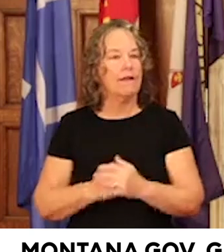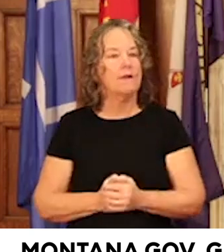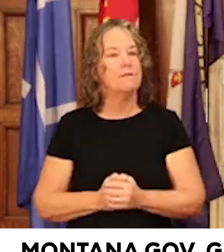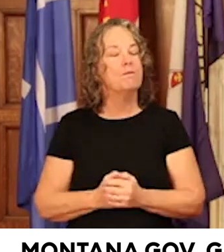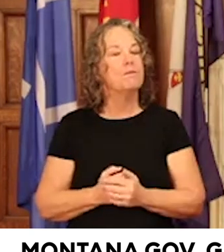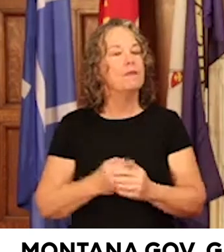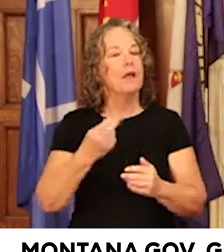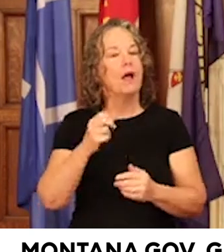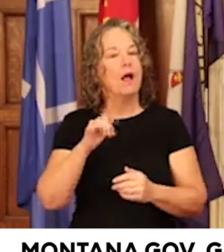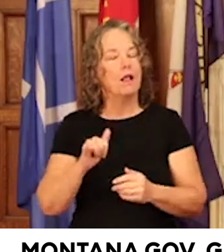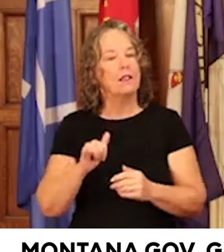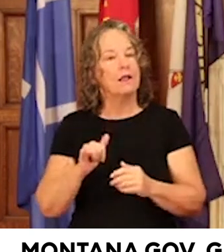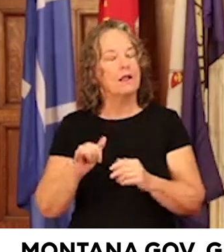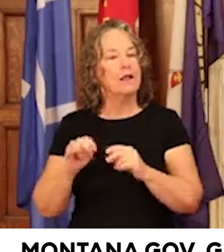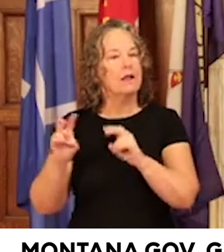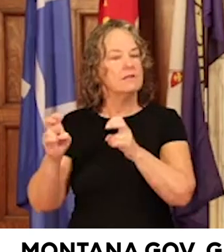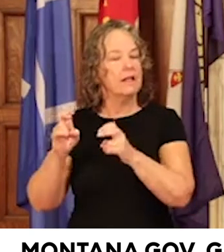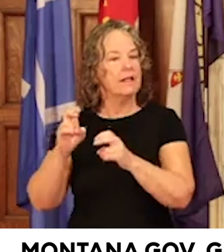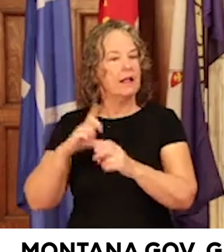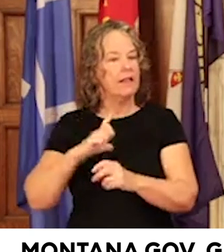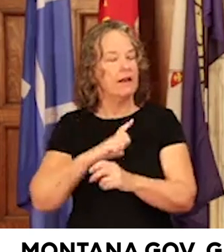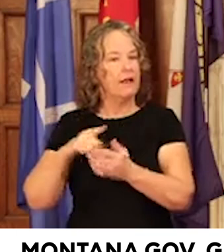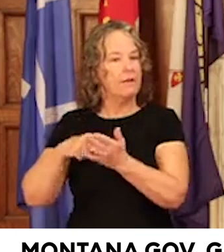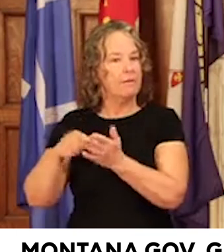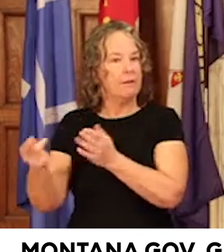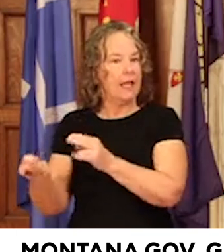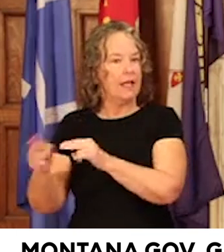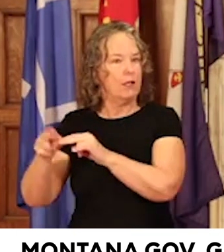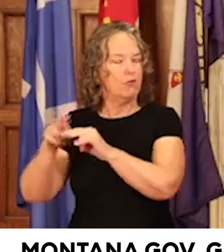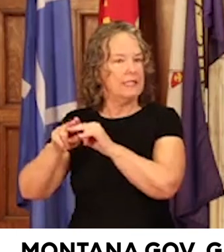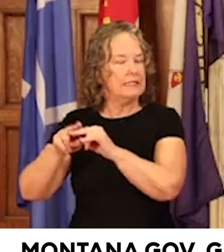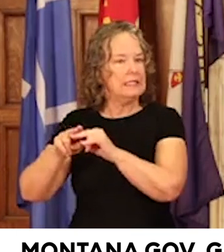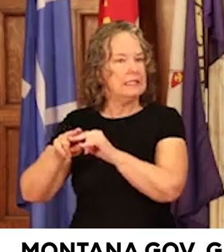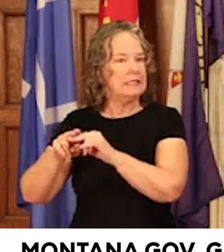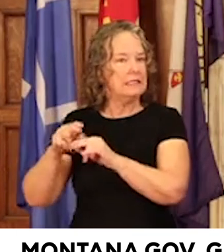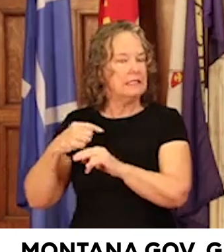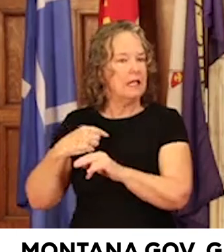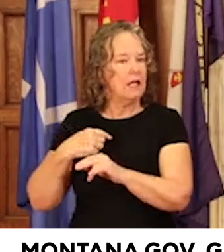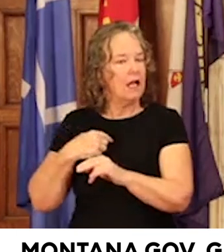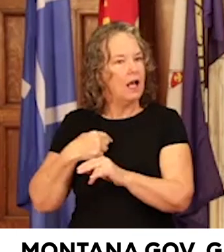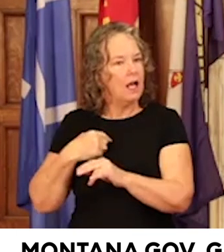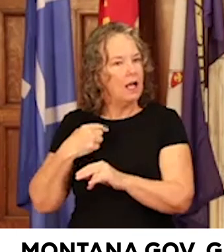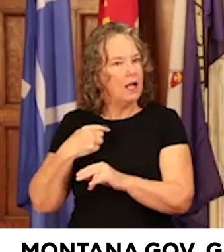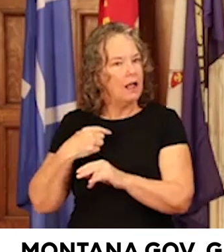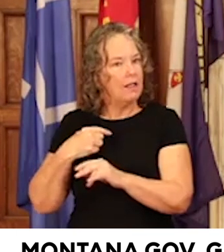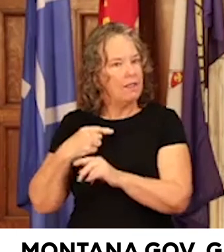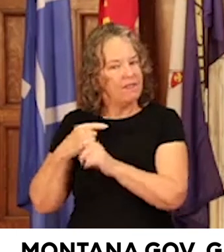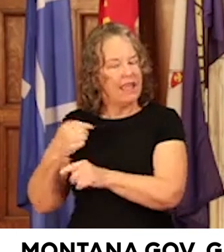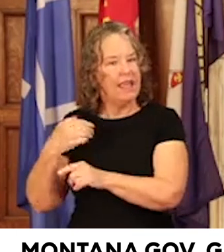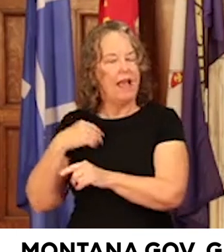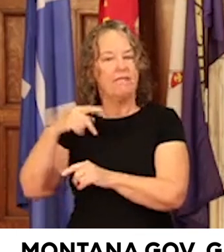question, is deciding the legislature pay increase. But that one, if I don't remember, still kind of looking through, but you do have a pretty